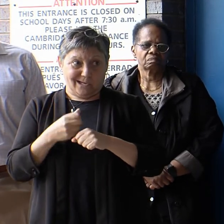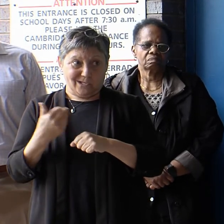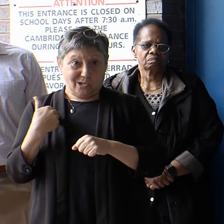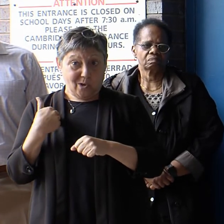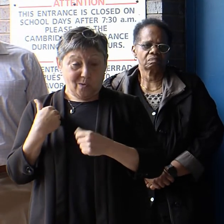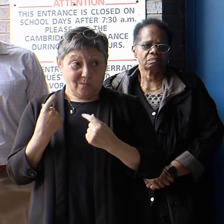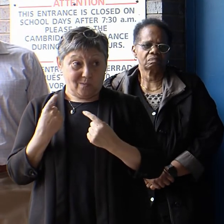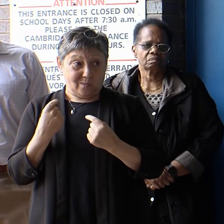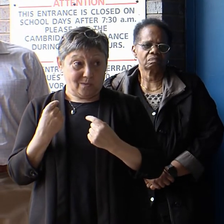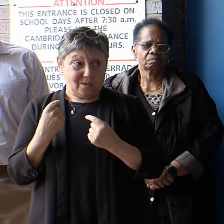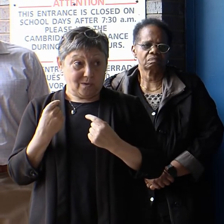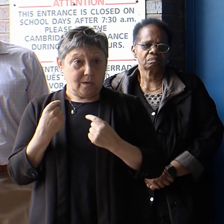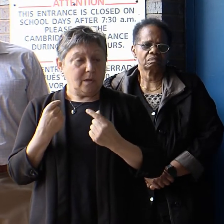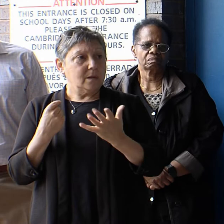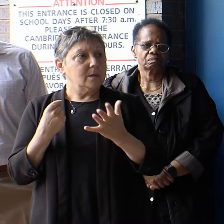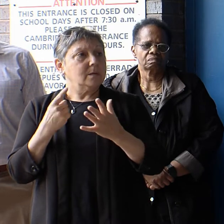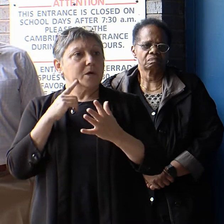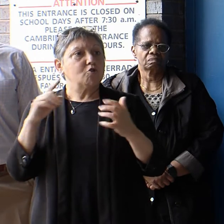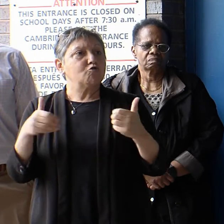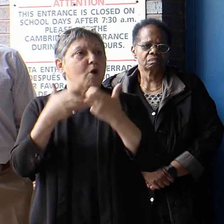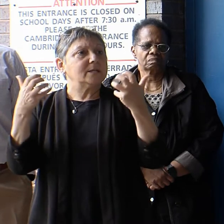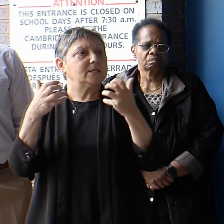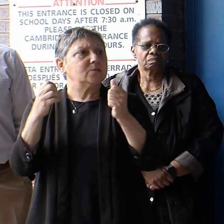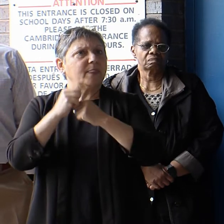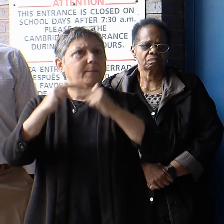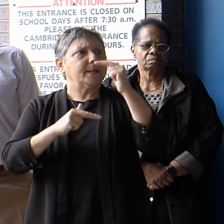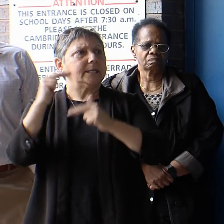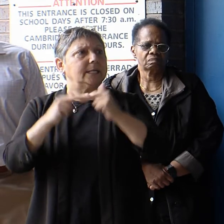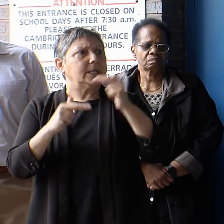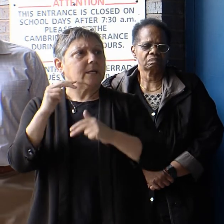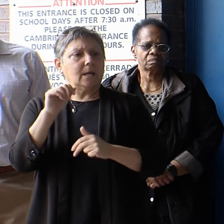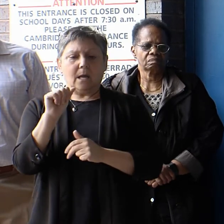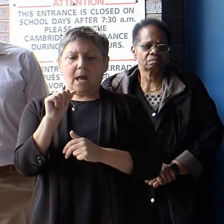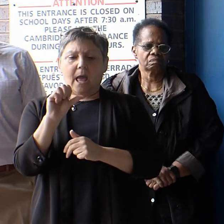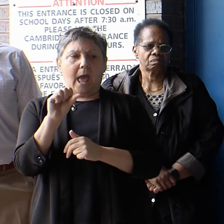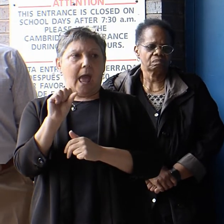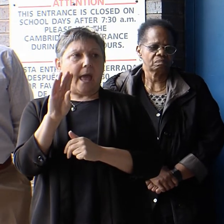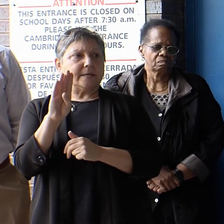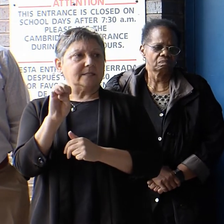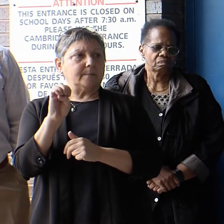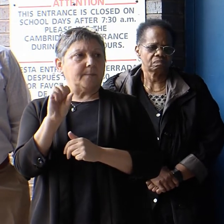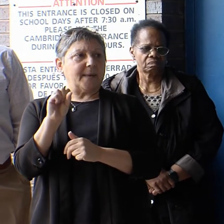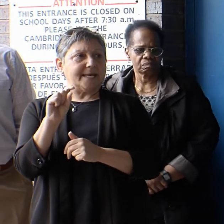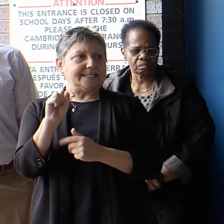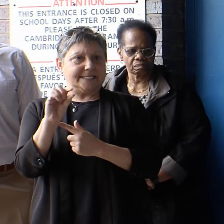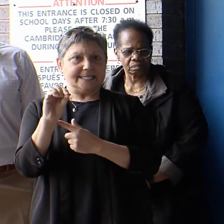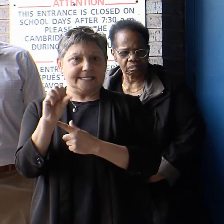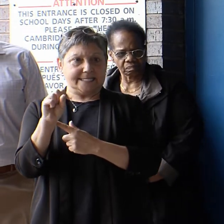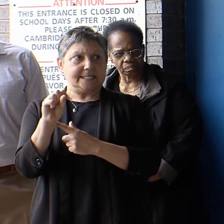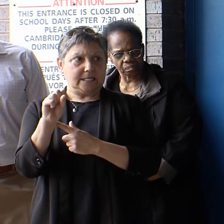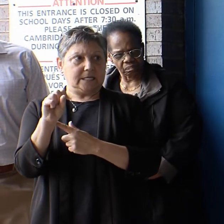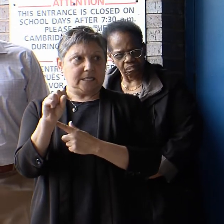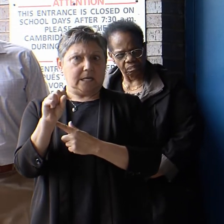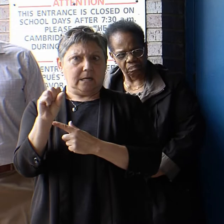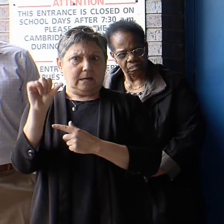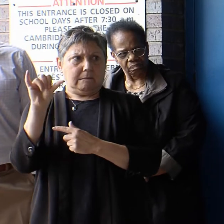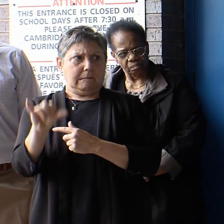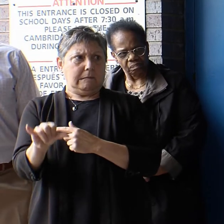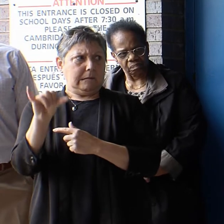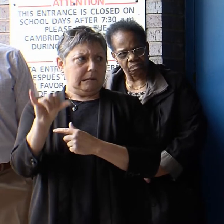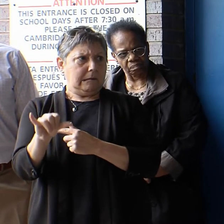we had an asbestos crisis that was really a modernization crisis. And this is a school that graduates